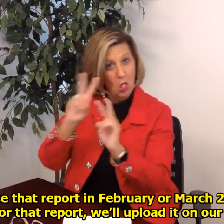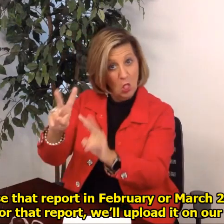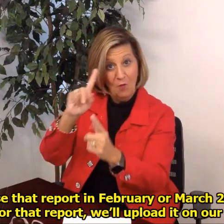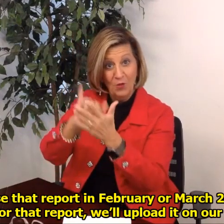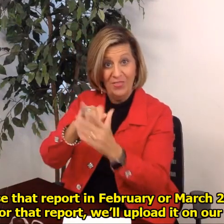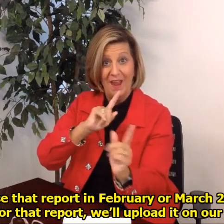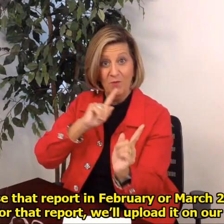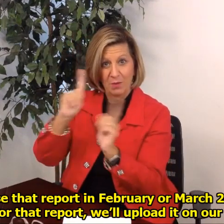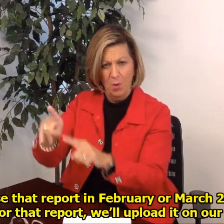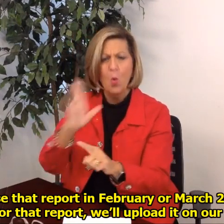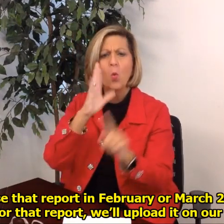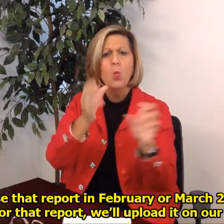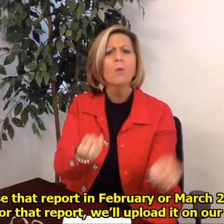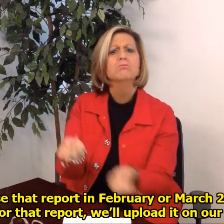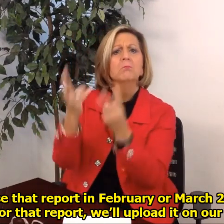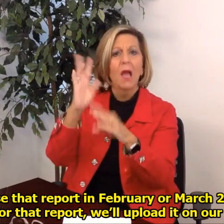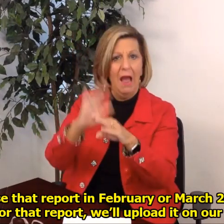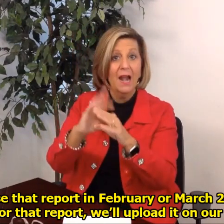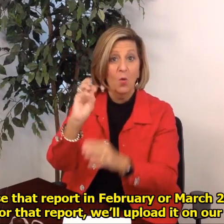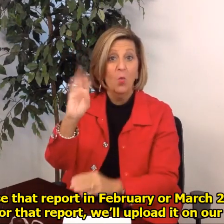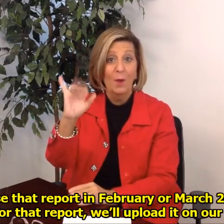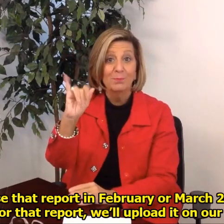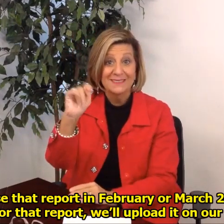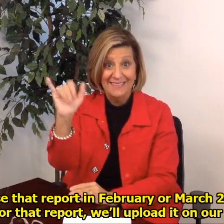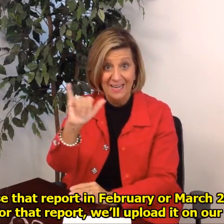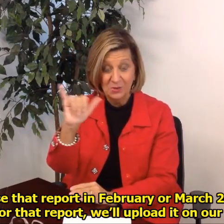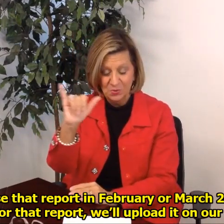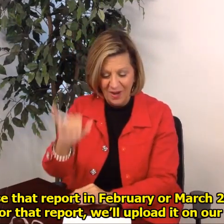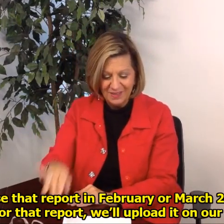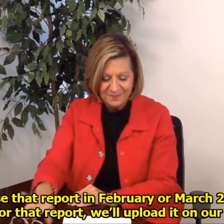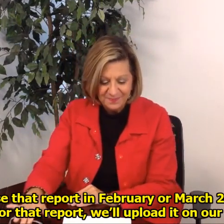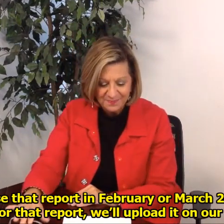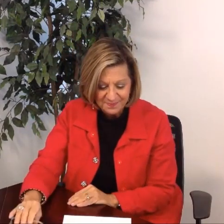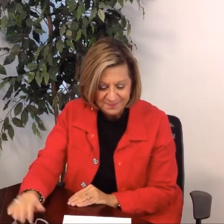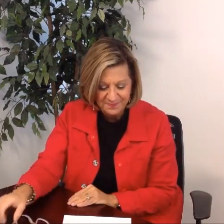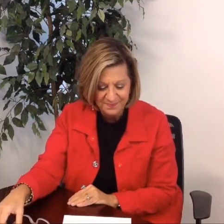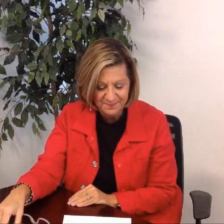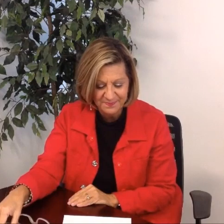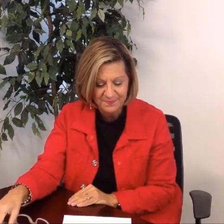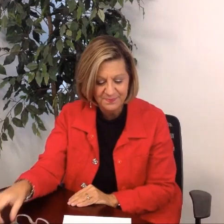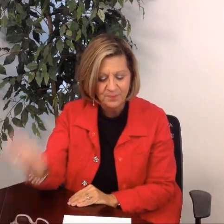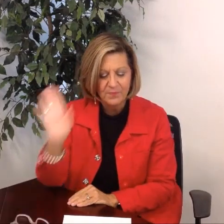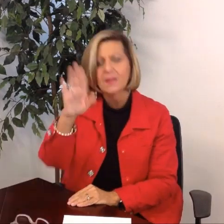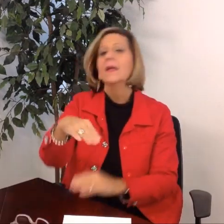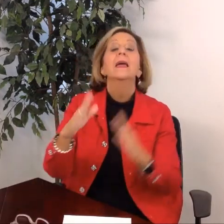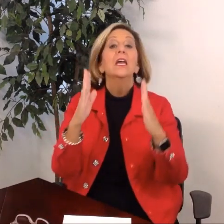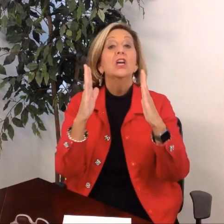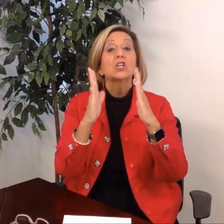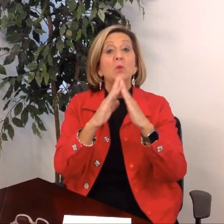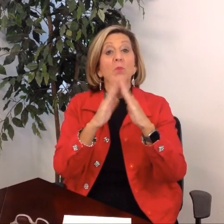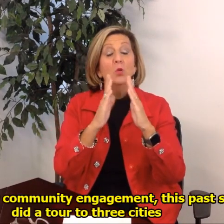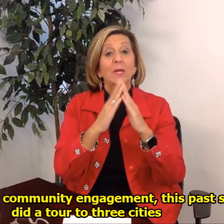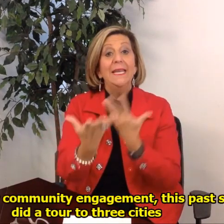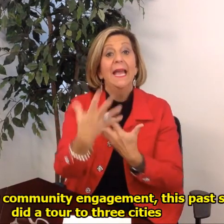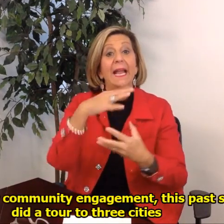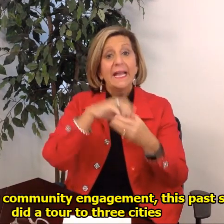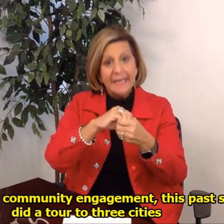so keep a lookout for that report we'll upload it on our website in regards to our